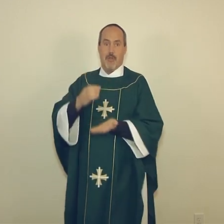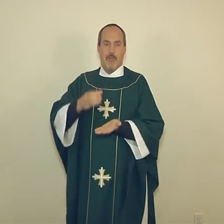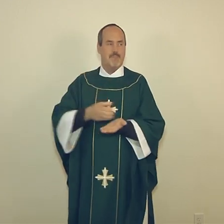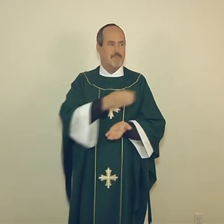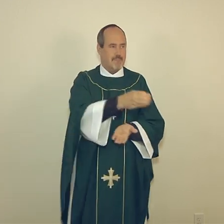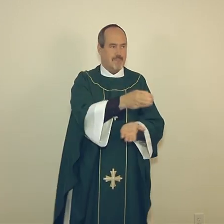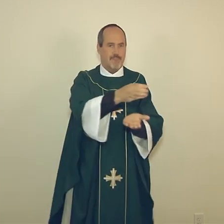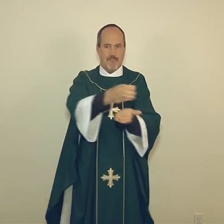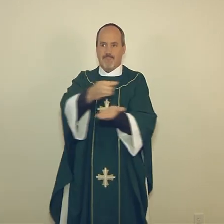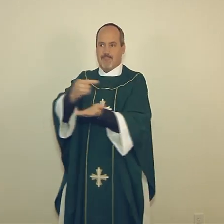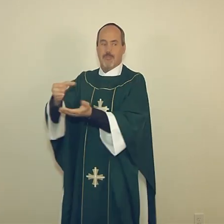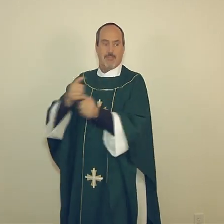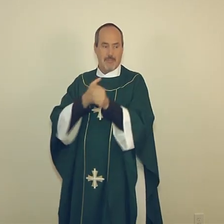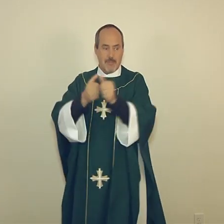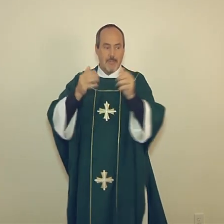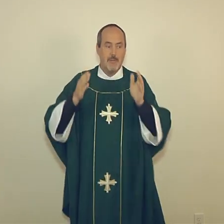it to his disciples, saying,